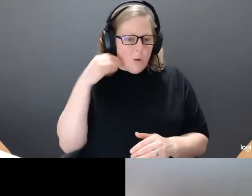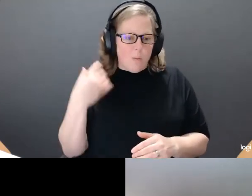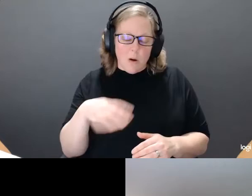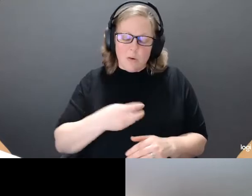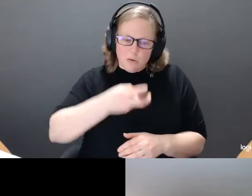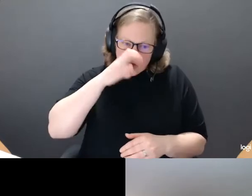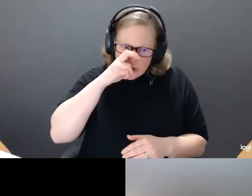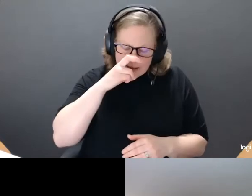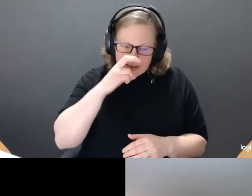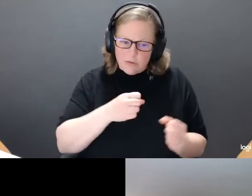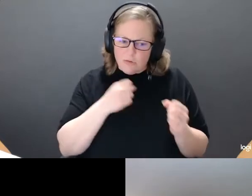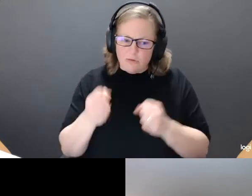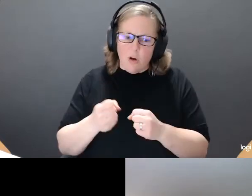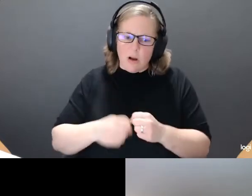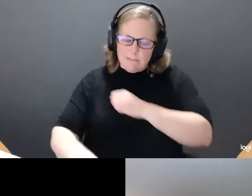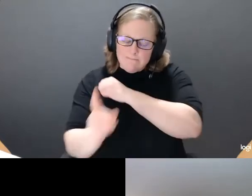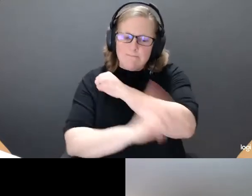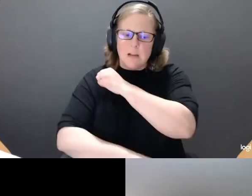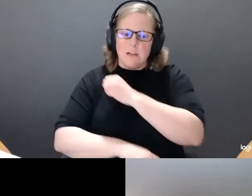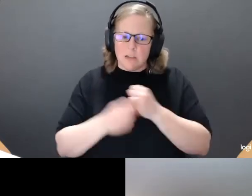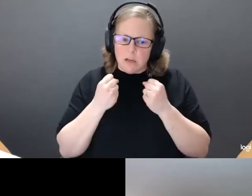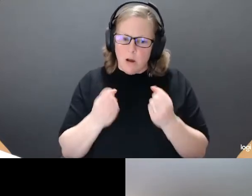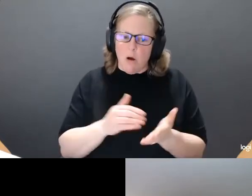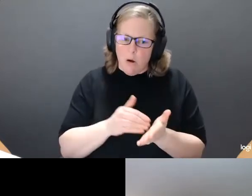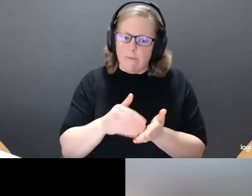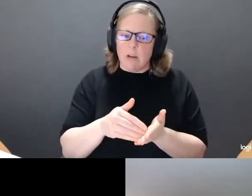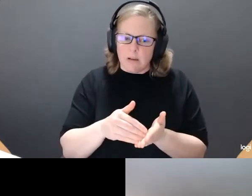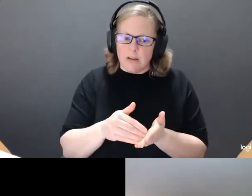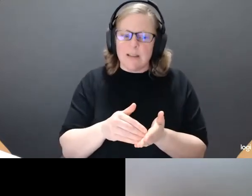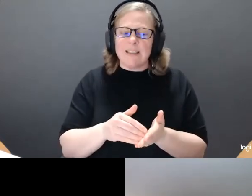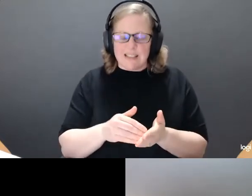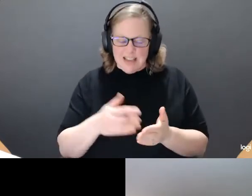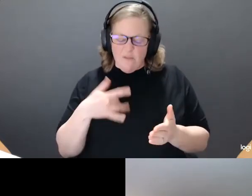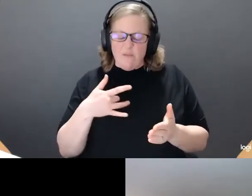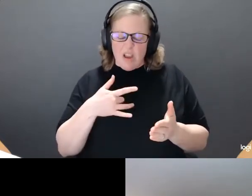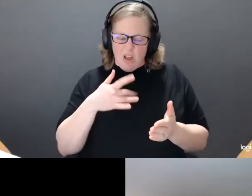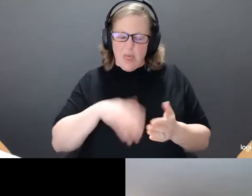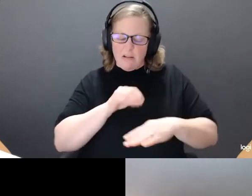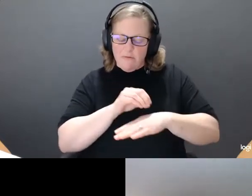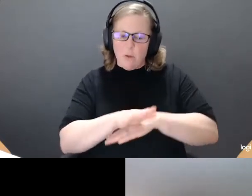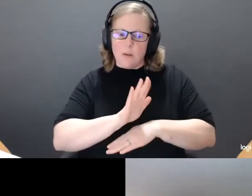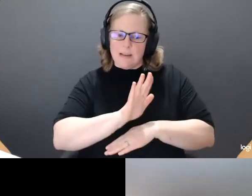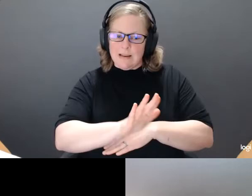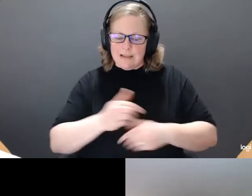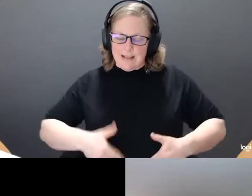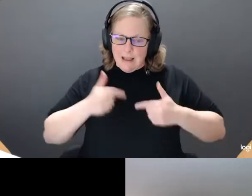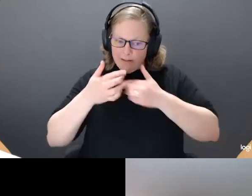and religion, it is easy to understand why he turned to controlling others and everything as a way to contain those demons.